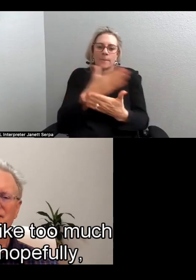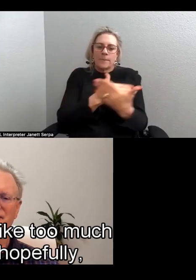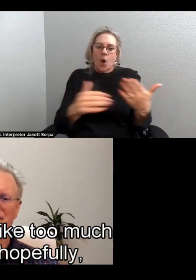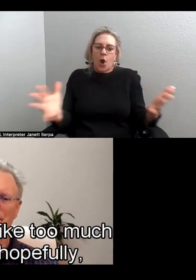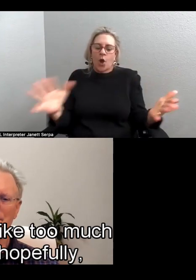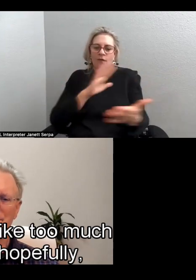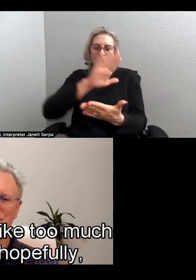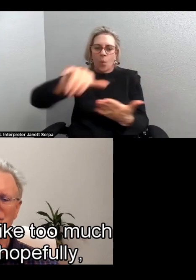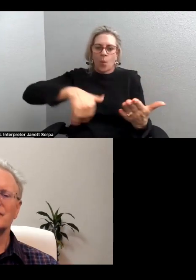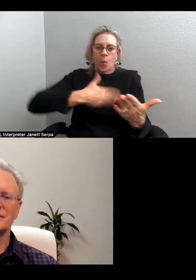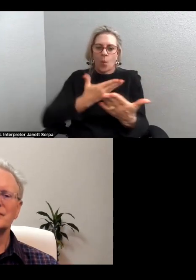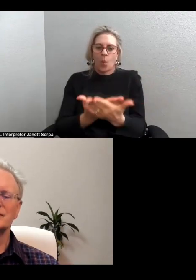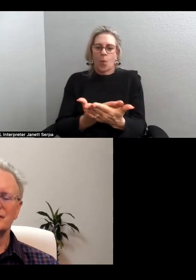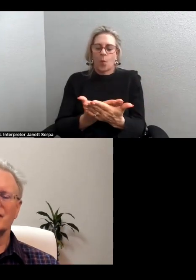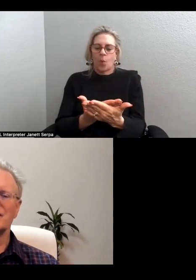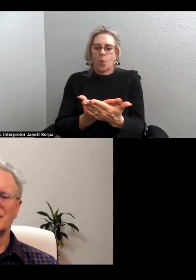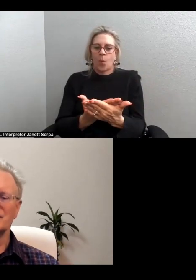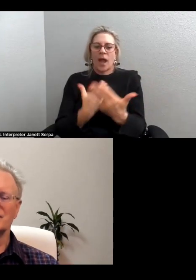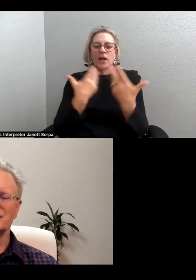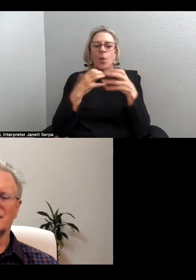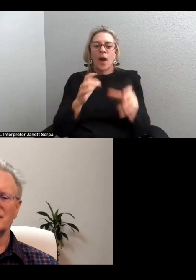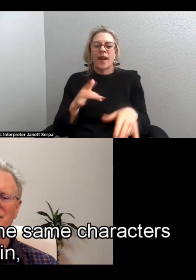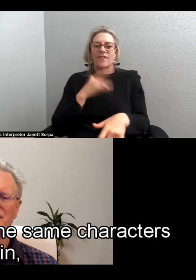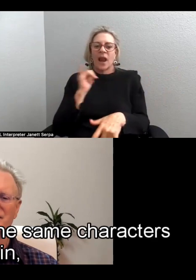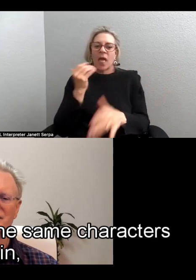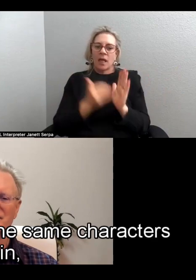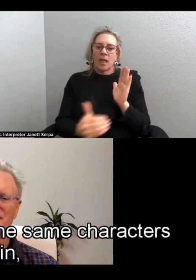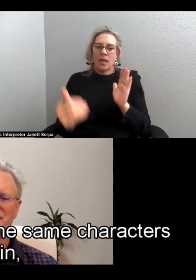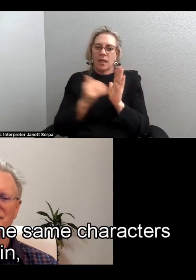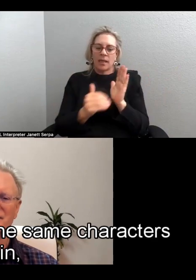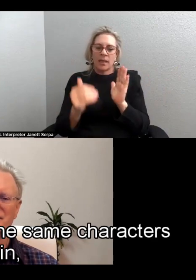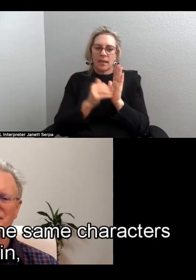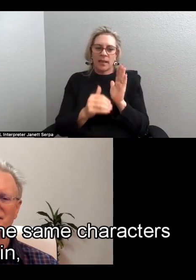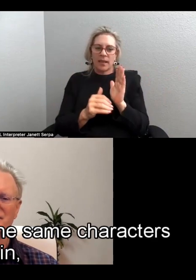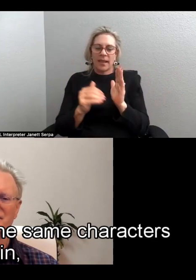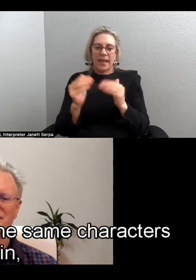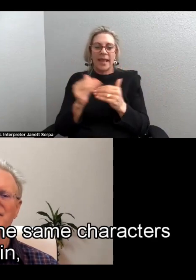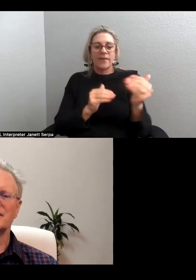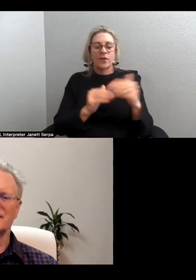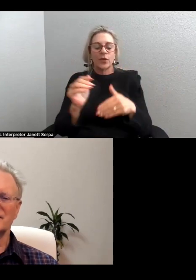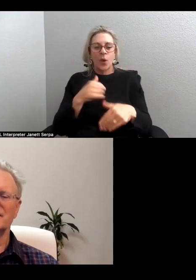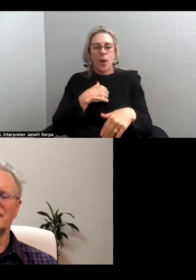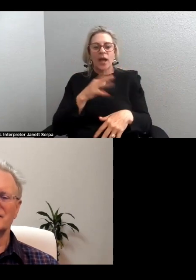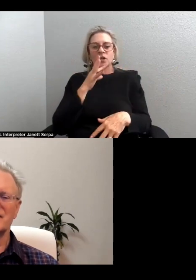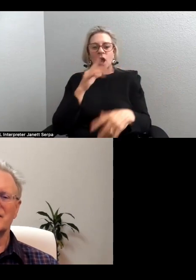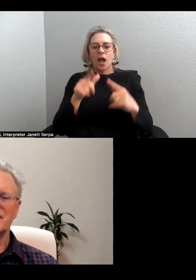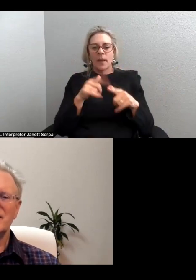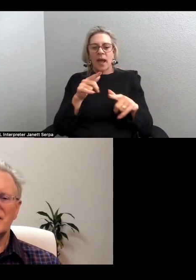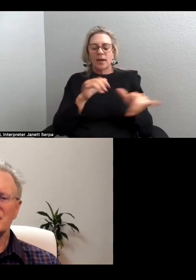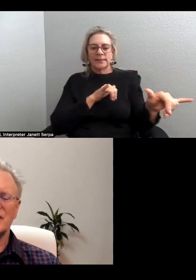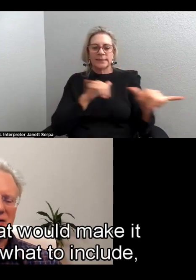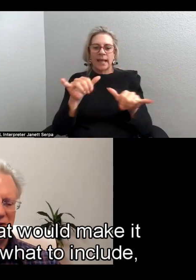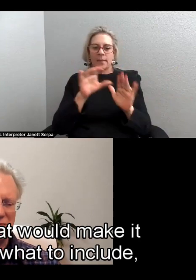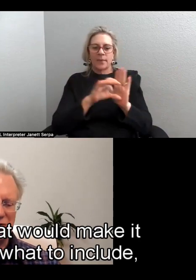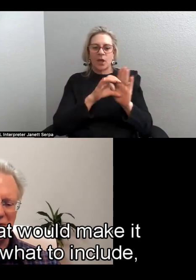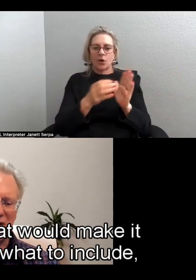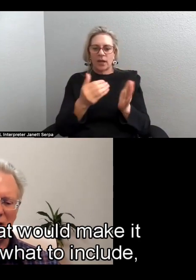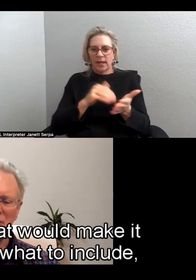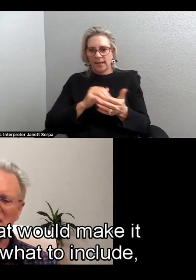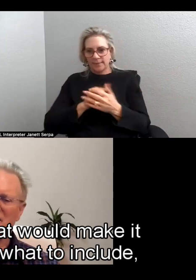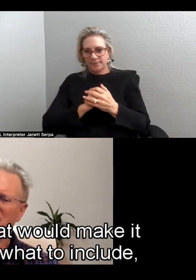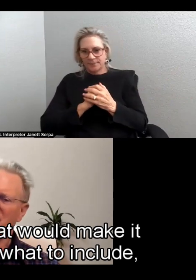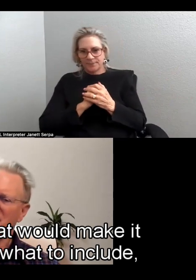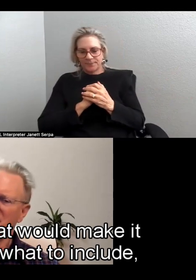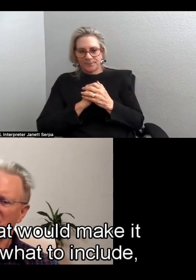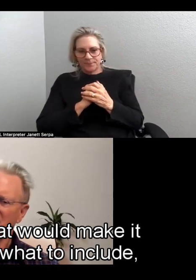It doesn't feel like too much repetition, hopefully, even though I bring the same characters again. So it seems to me